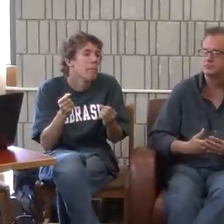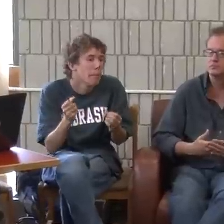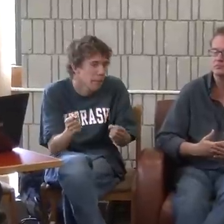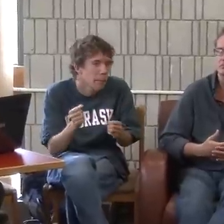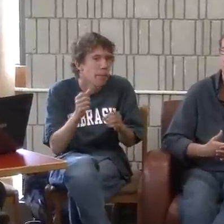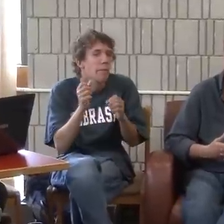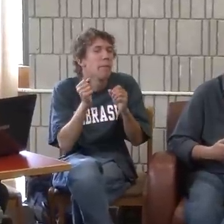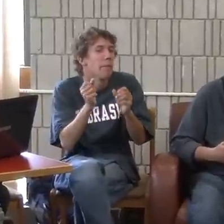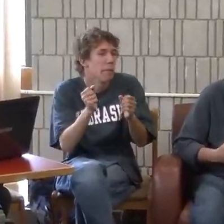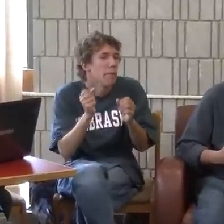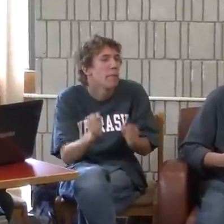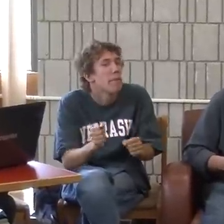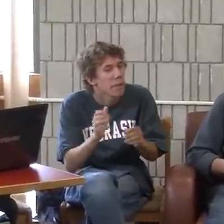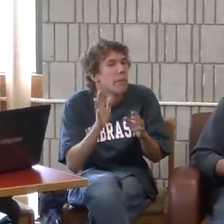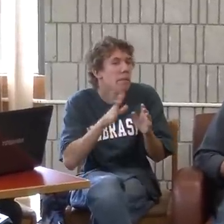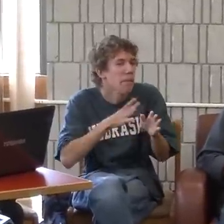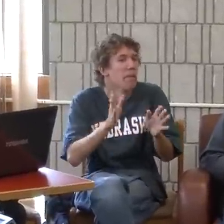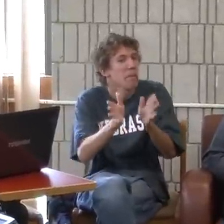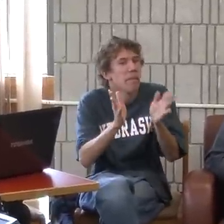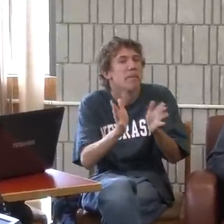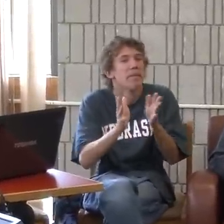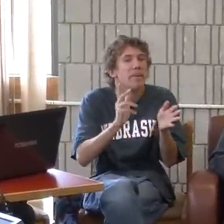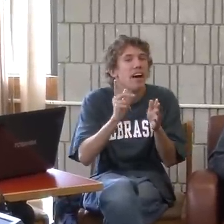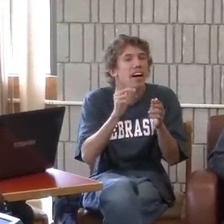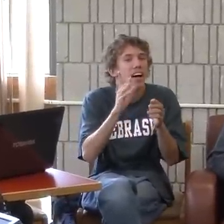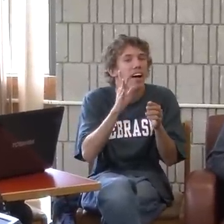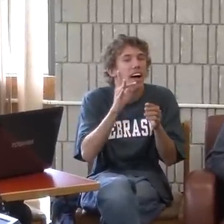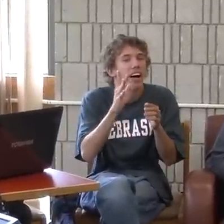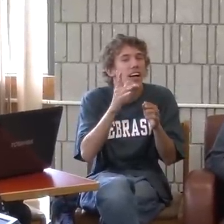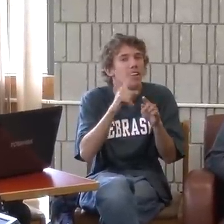learning sign language, then yes, I can indulge them in a conversation.